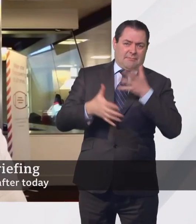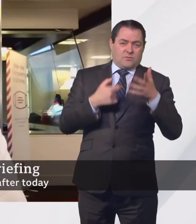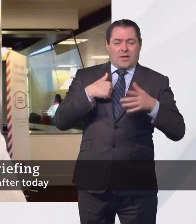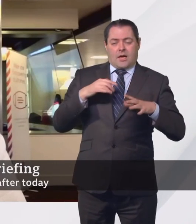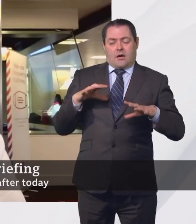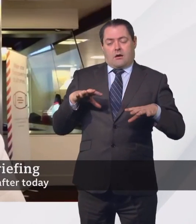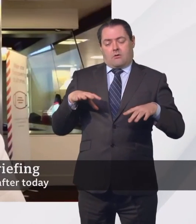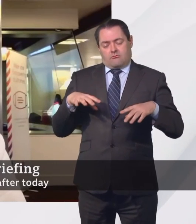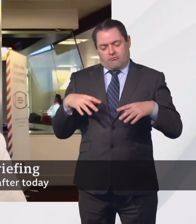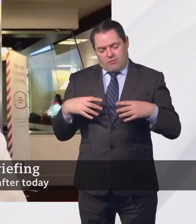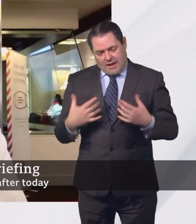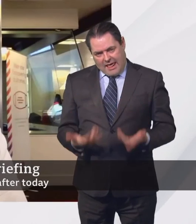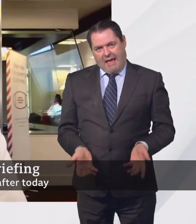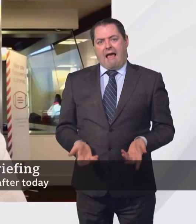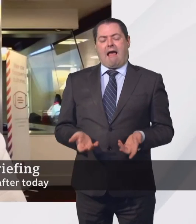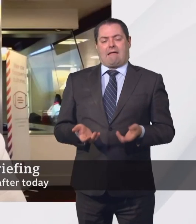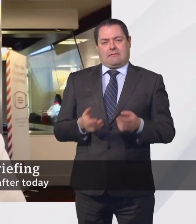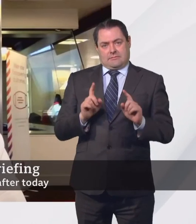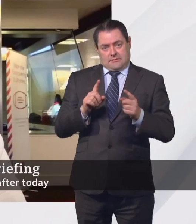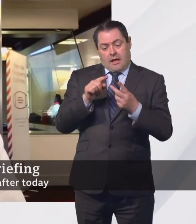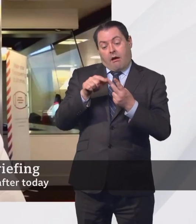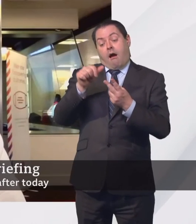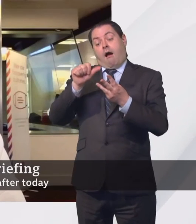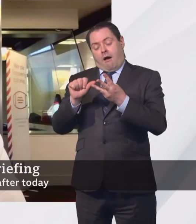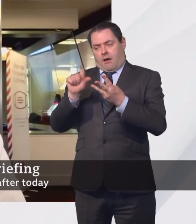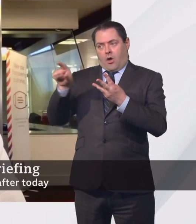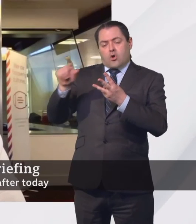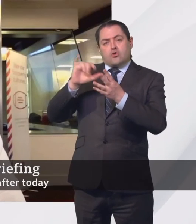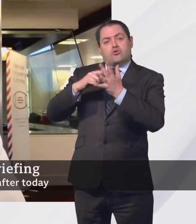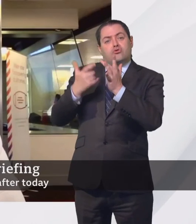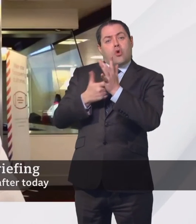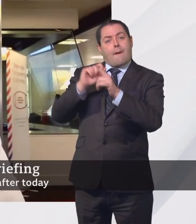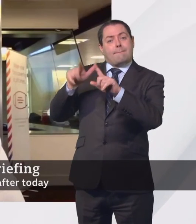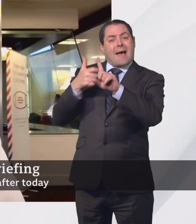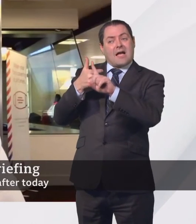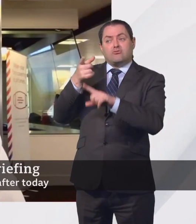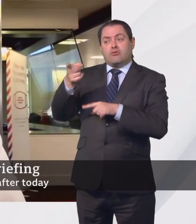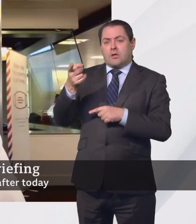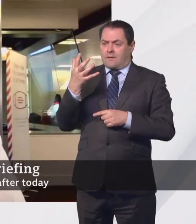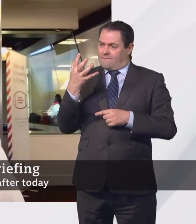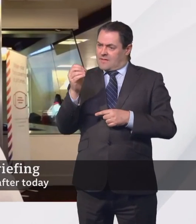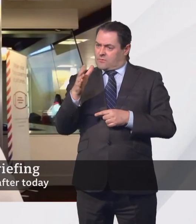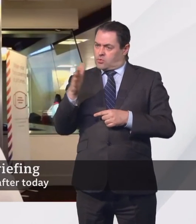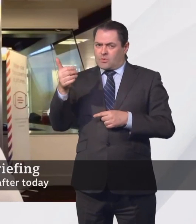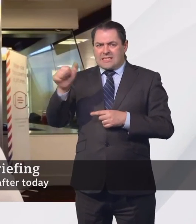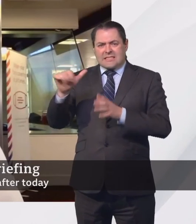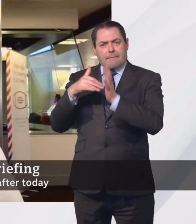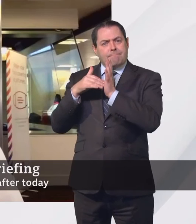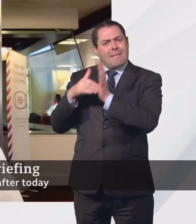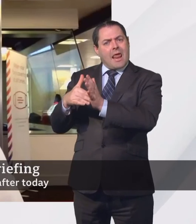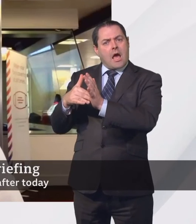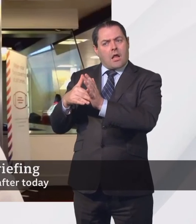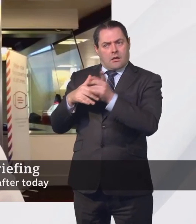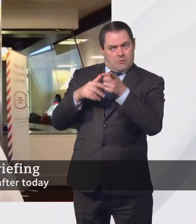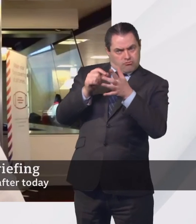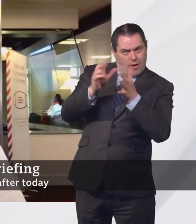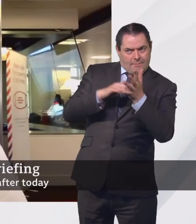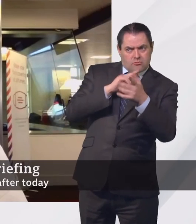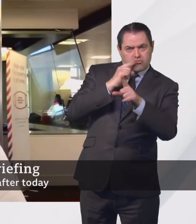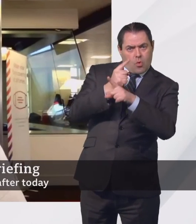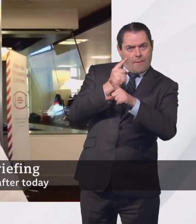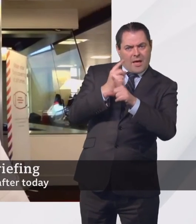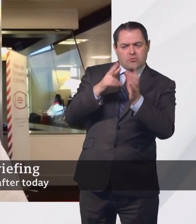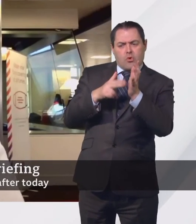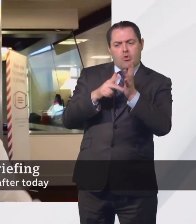relax? And just quickly to Sir Patrick, when will the doses, those 50 to 60 million doses that the Prime Minister just talked about of the